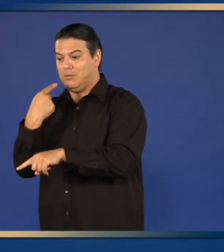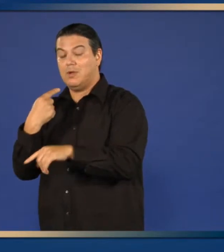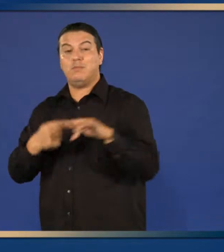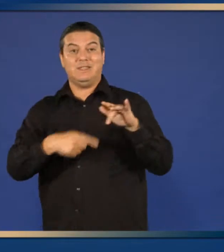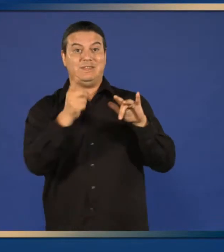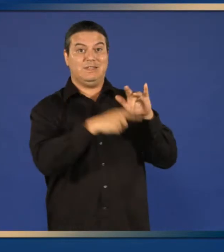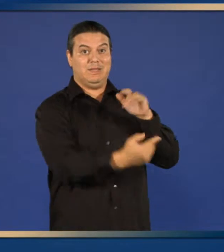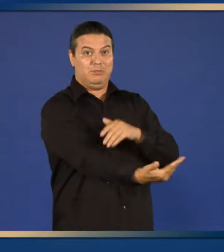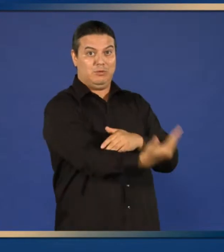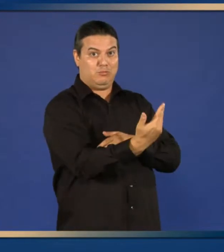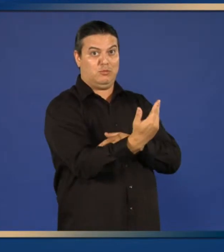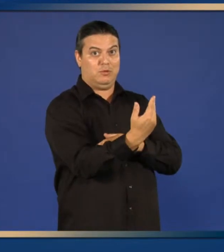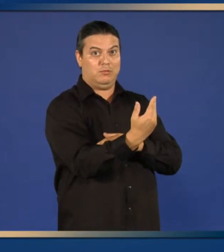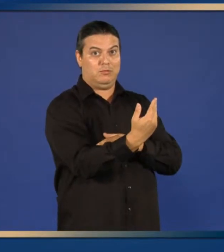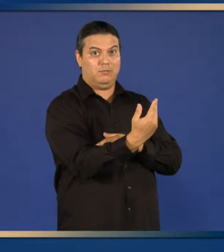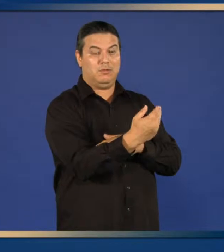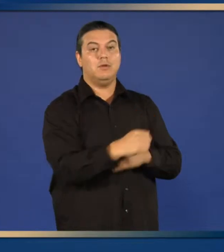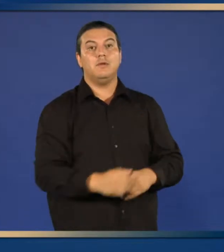missed dose.